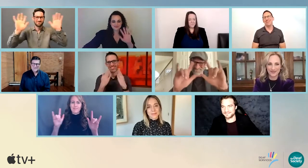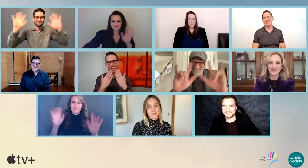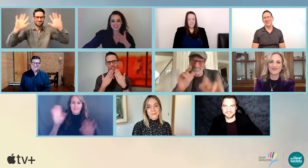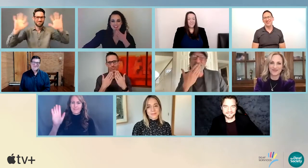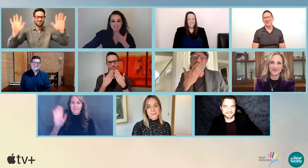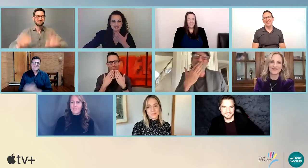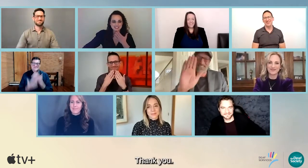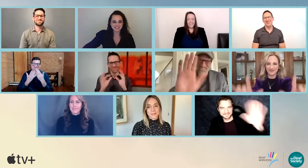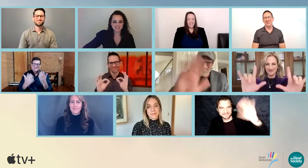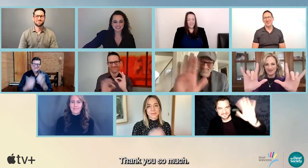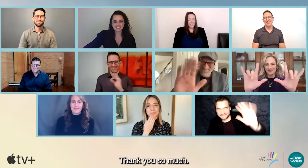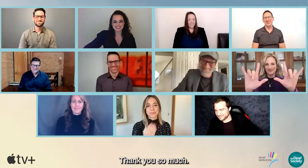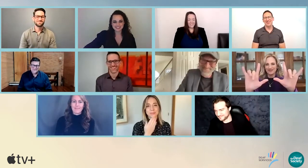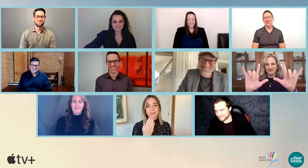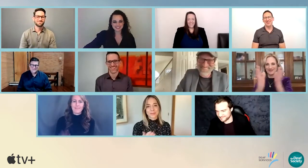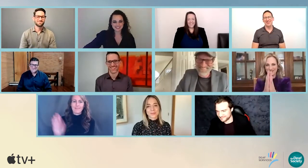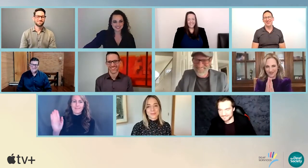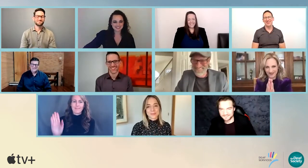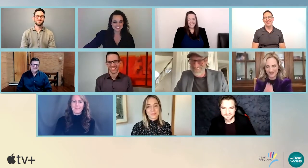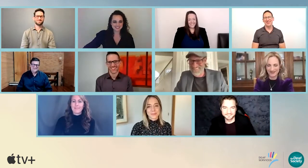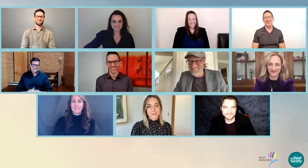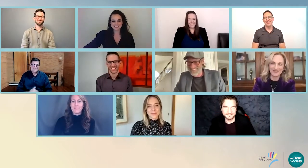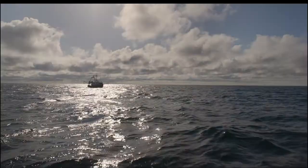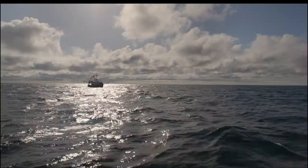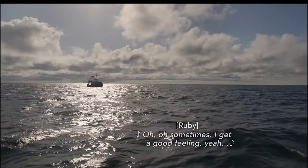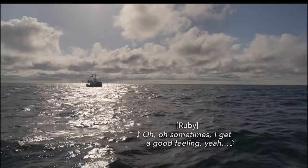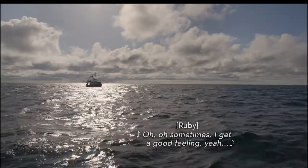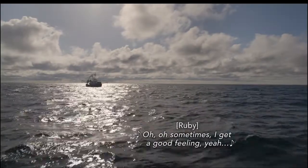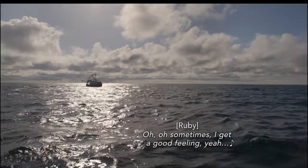Love you. Okay. Thank you. Thank you so much. Bye, you. Bye. Bye-bye.